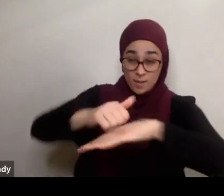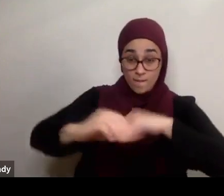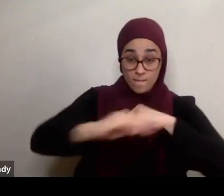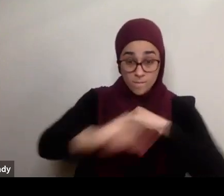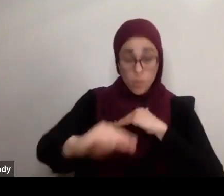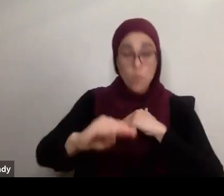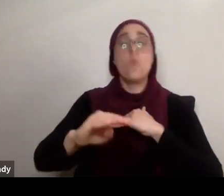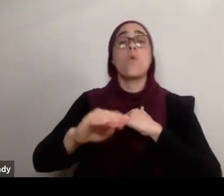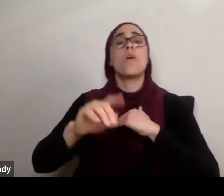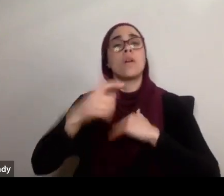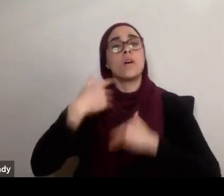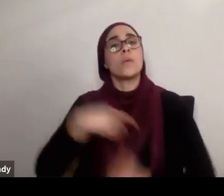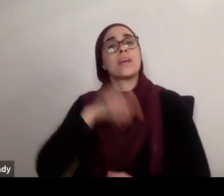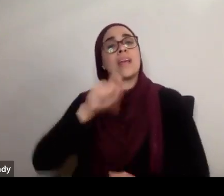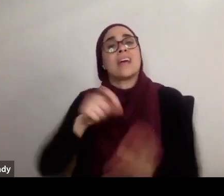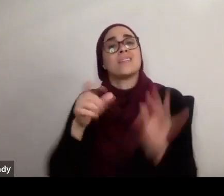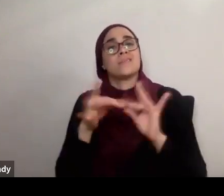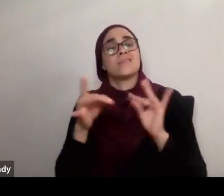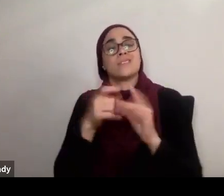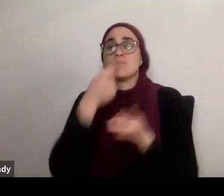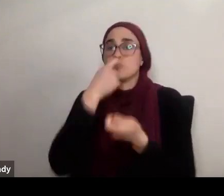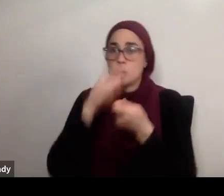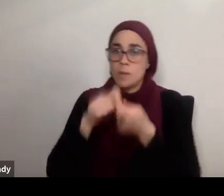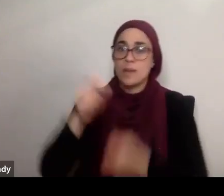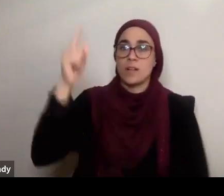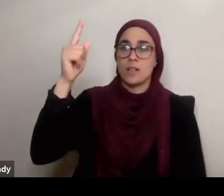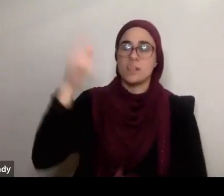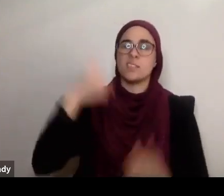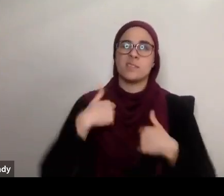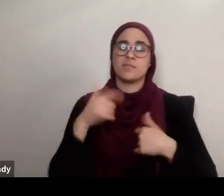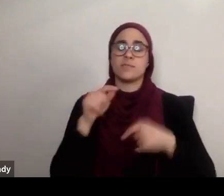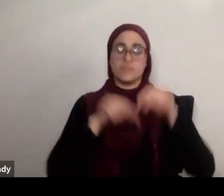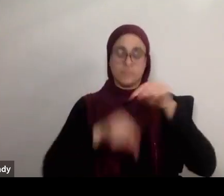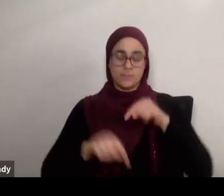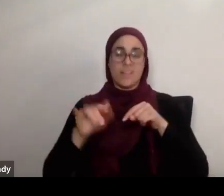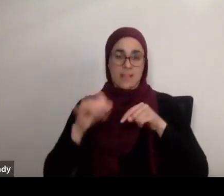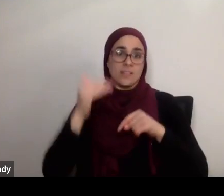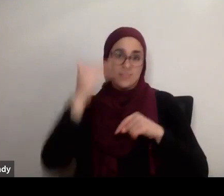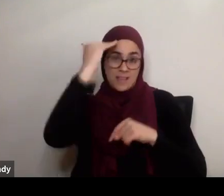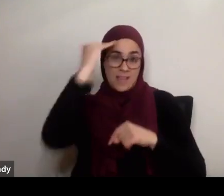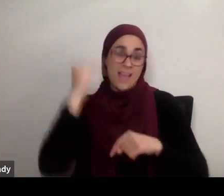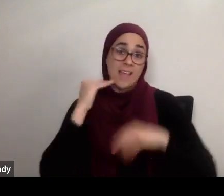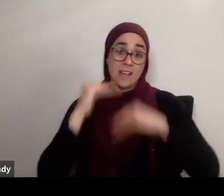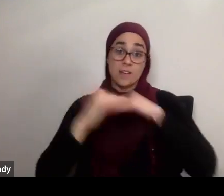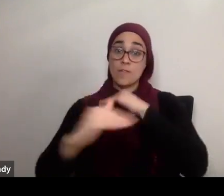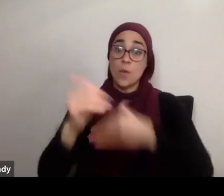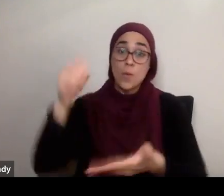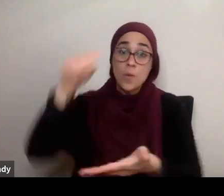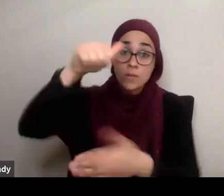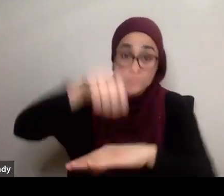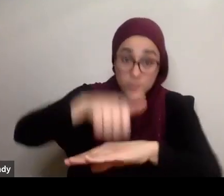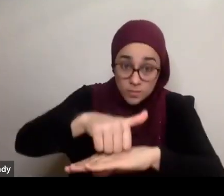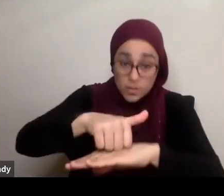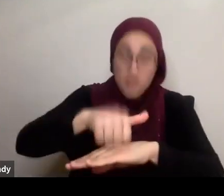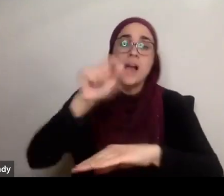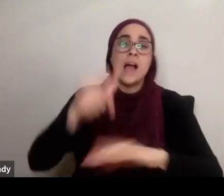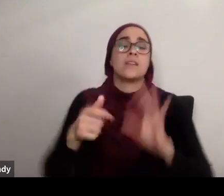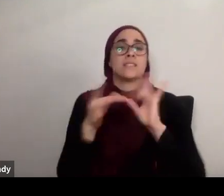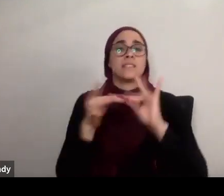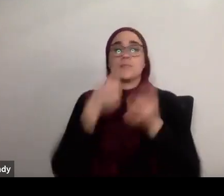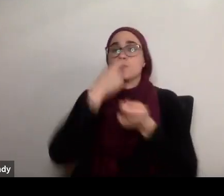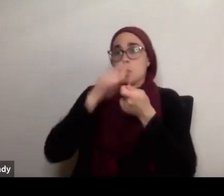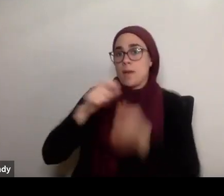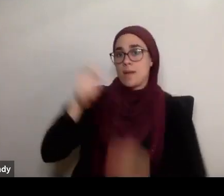ruku'a and this ayah was in sujood. My mistake. This one was in sujood. So this one was basically in the prostration. And that's why when we are